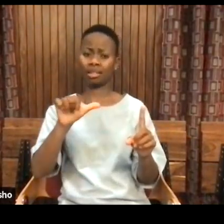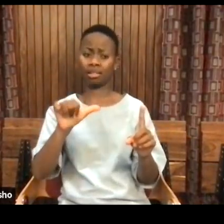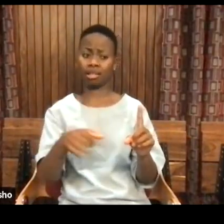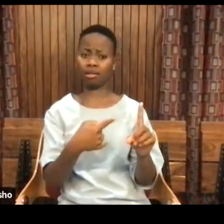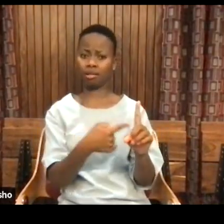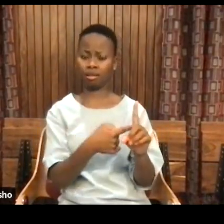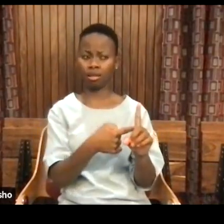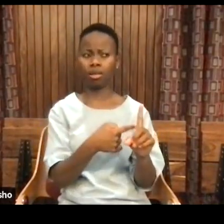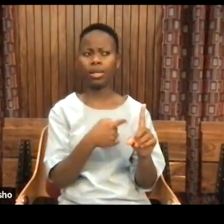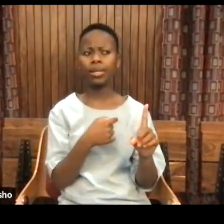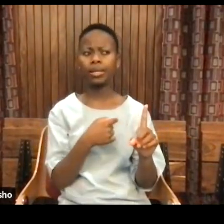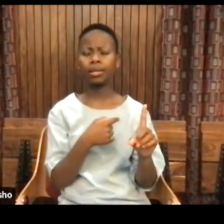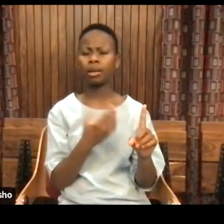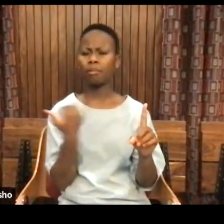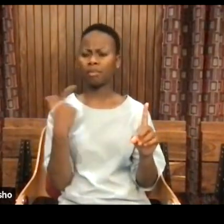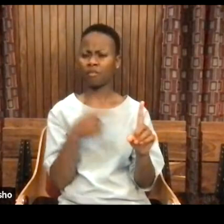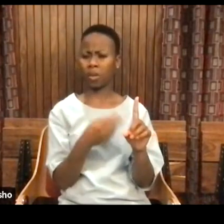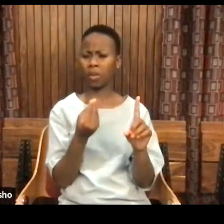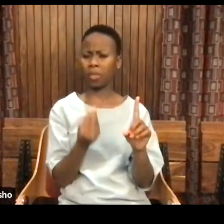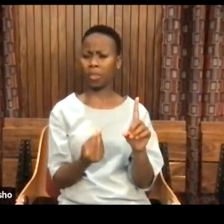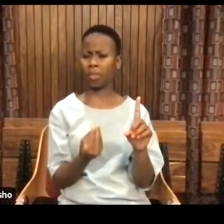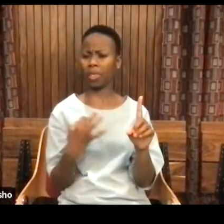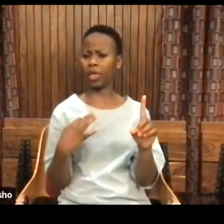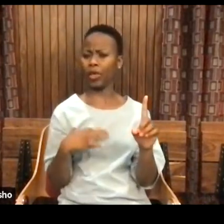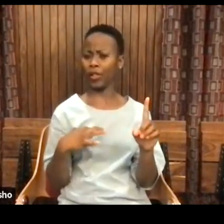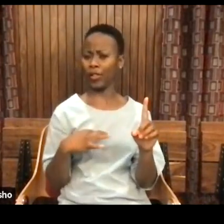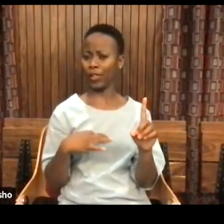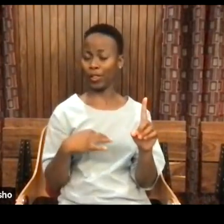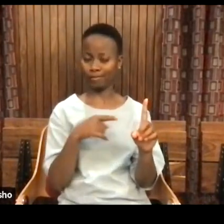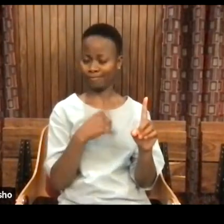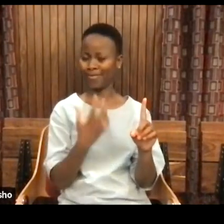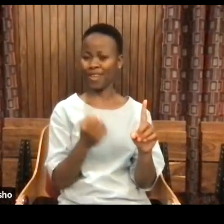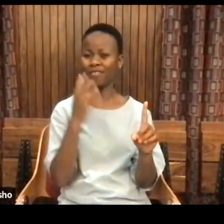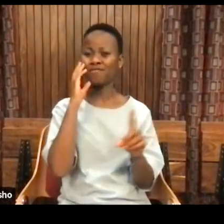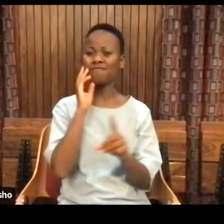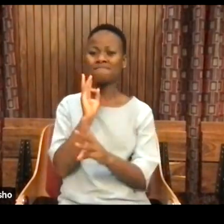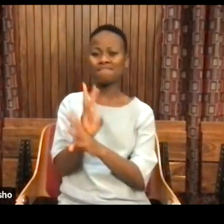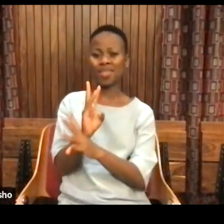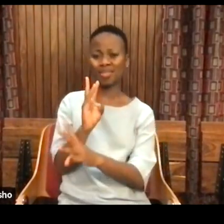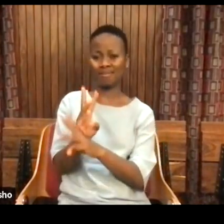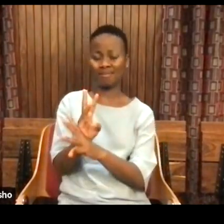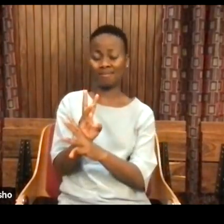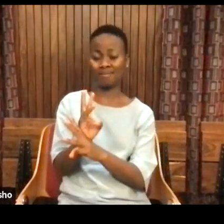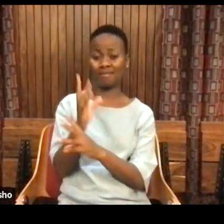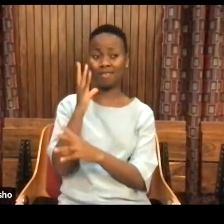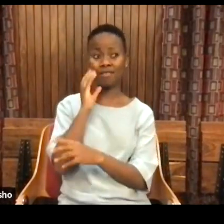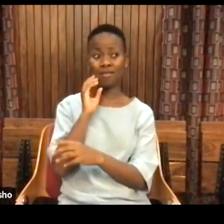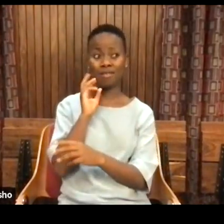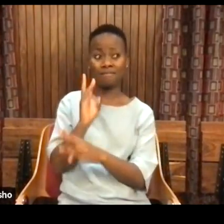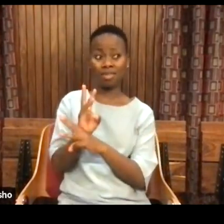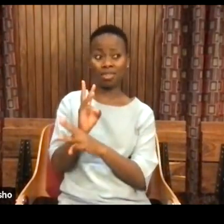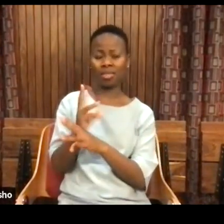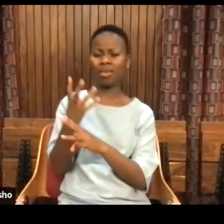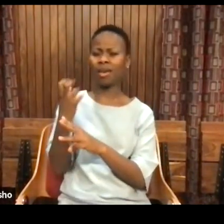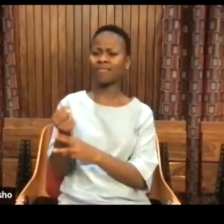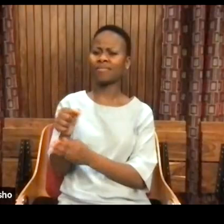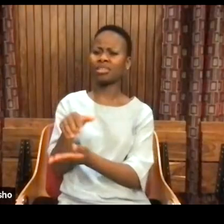when she was a little girl, she had a grandmother who had a printing press.